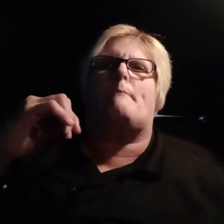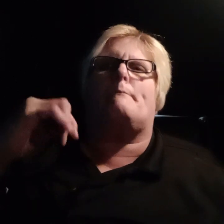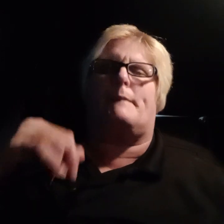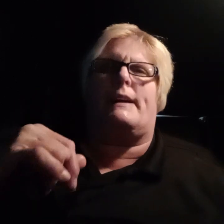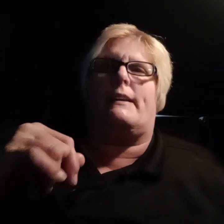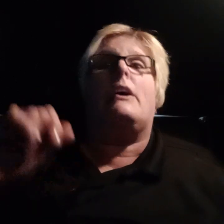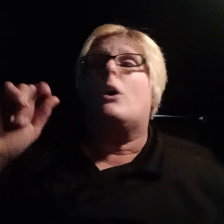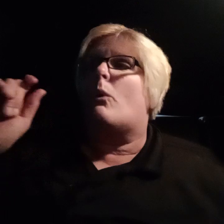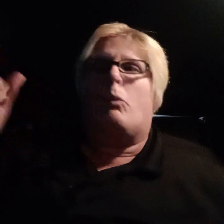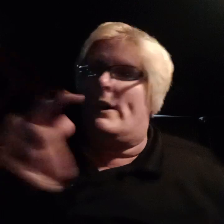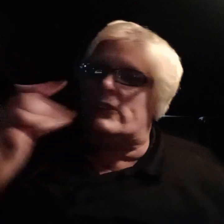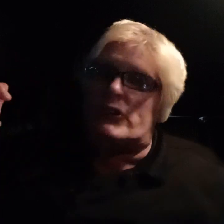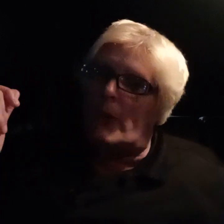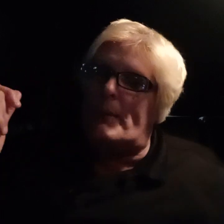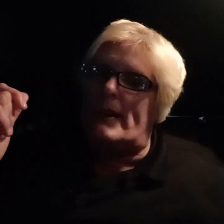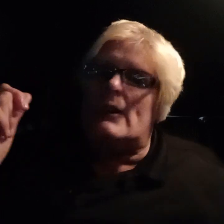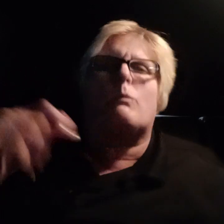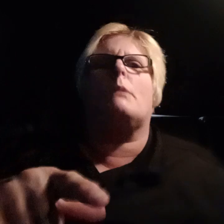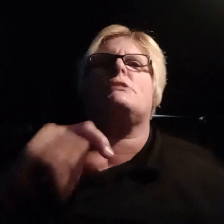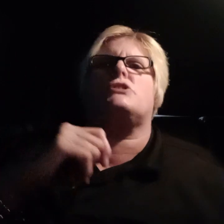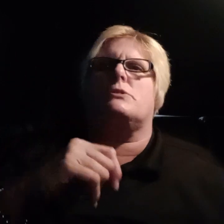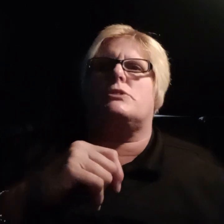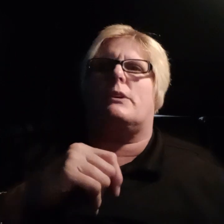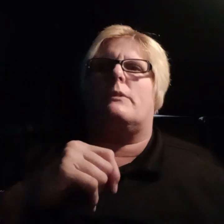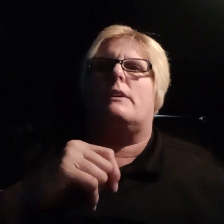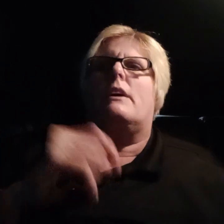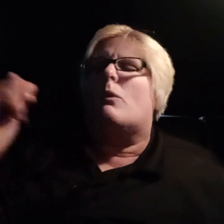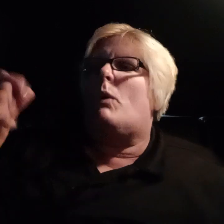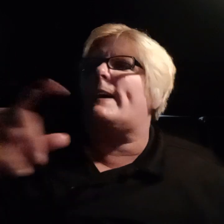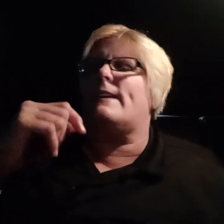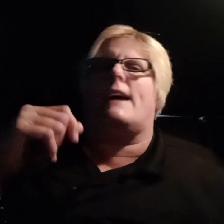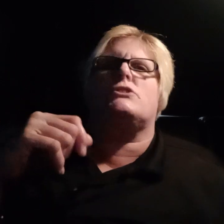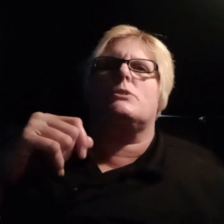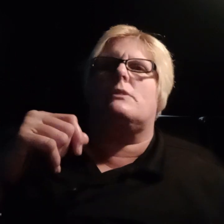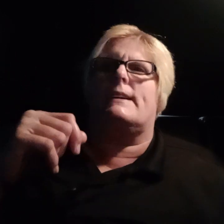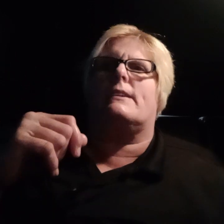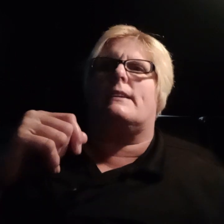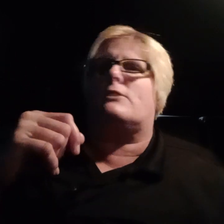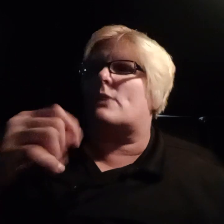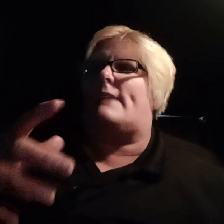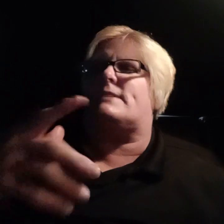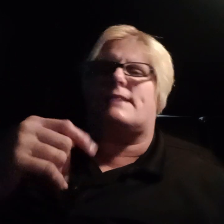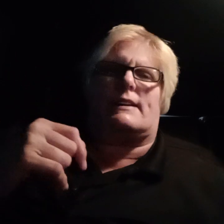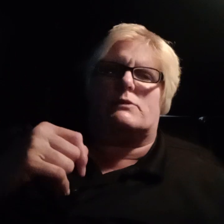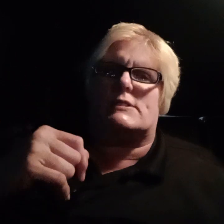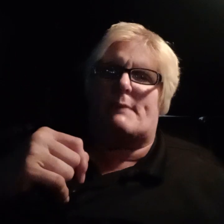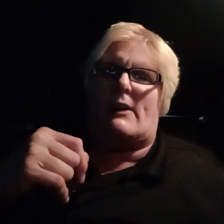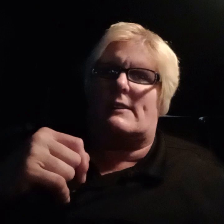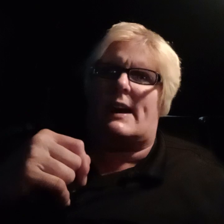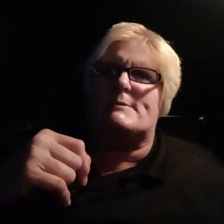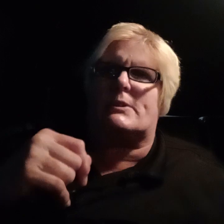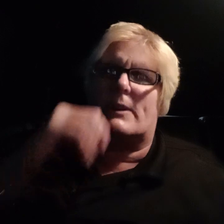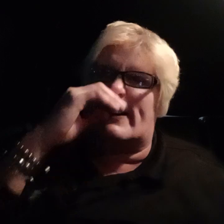mean. Wouldn't you be? What would you do? What can I do legally? Do I have to take him to small claims court?